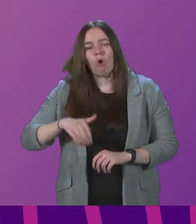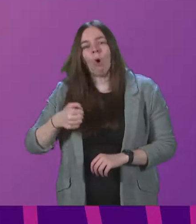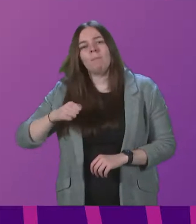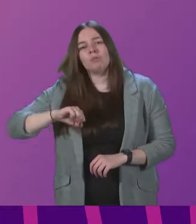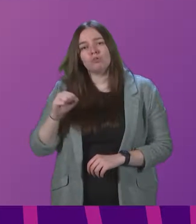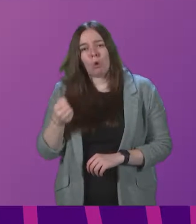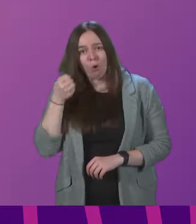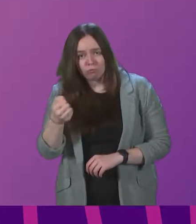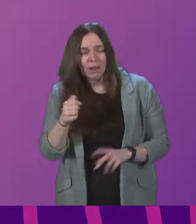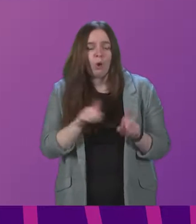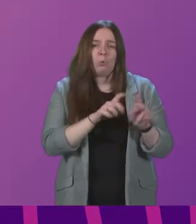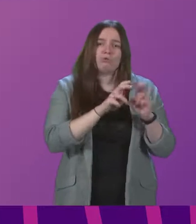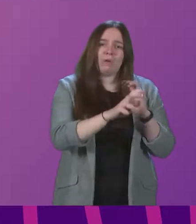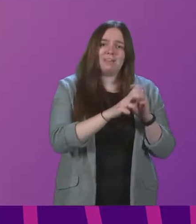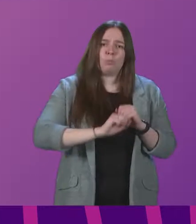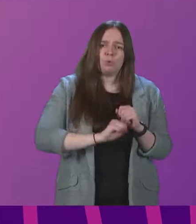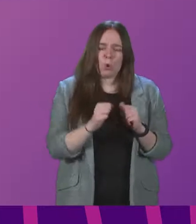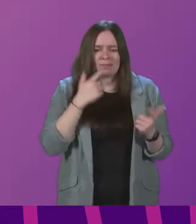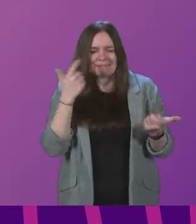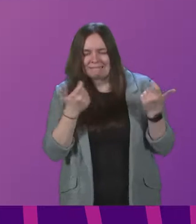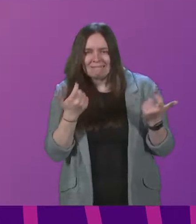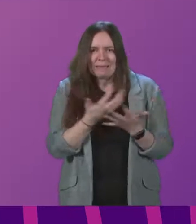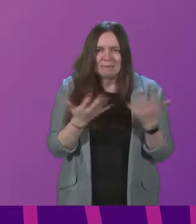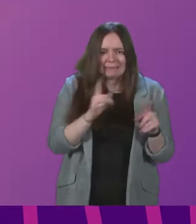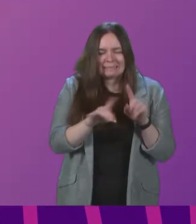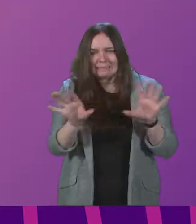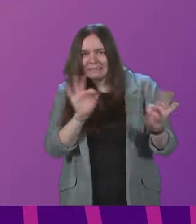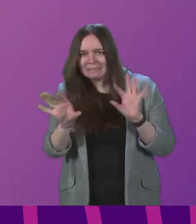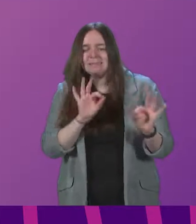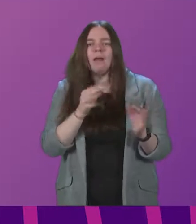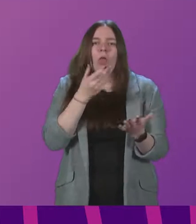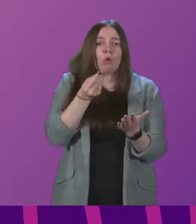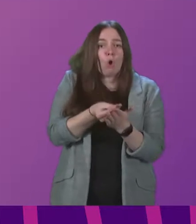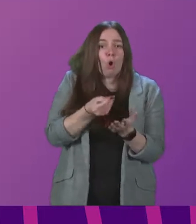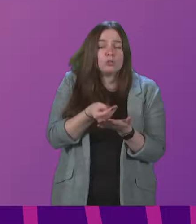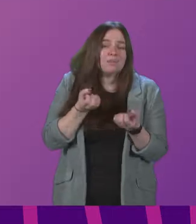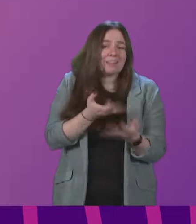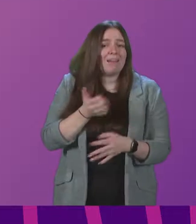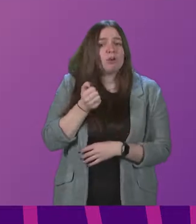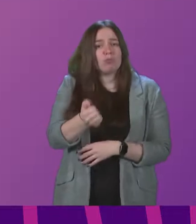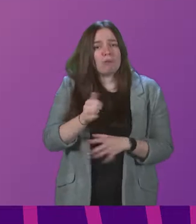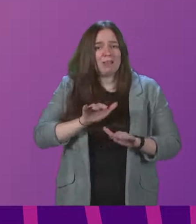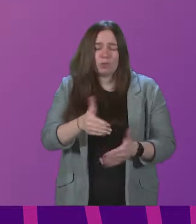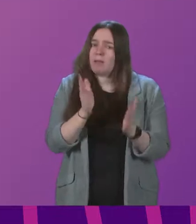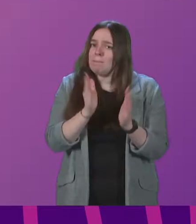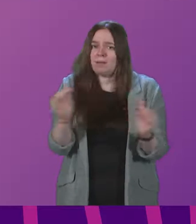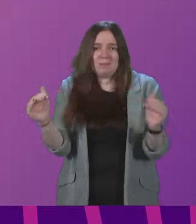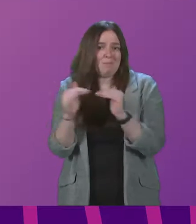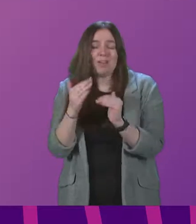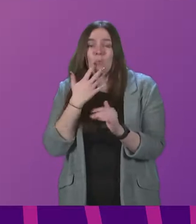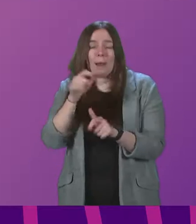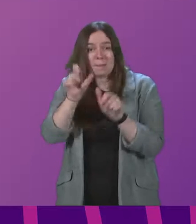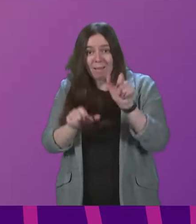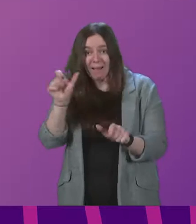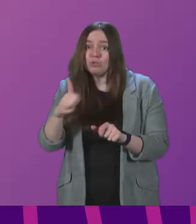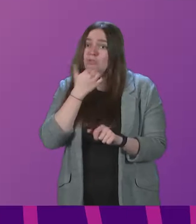and Transport Scotland to look at various options for rail fares. The cost of delivering rail services must be met at the time when passenger